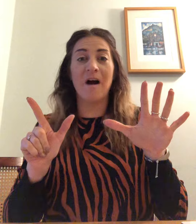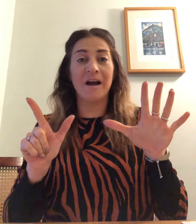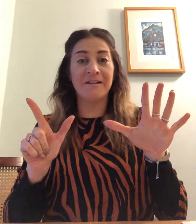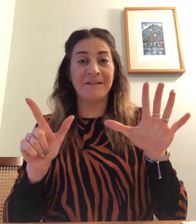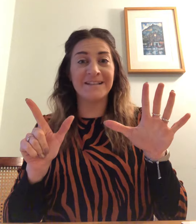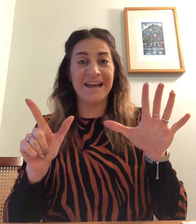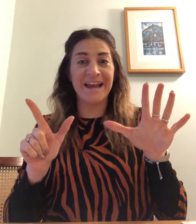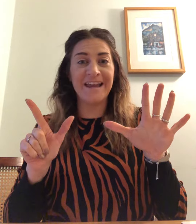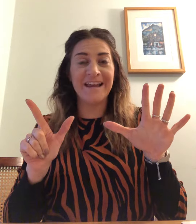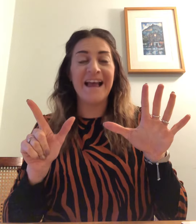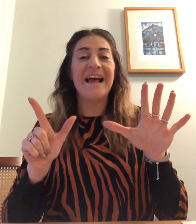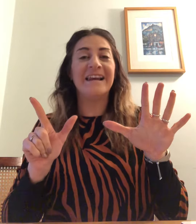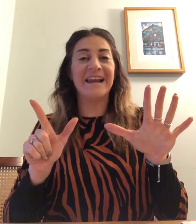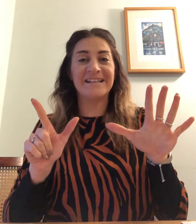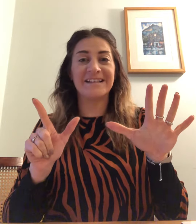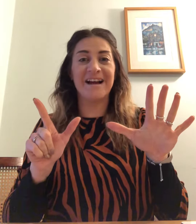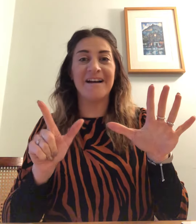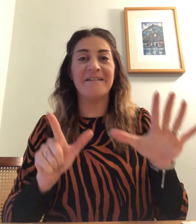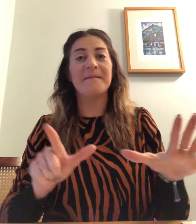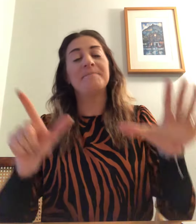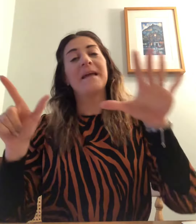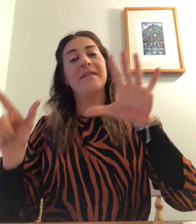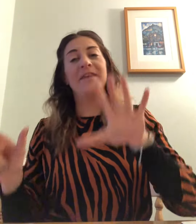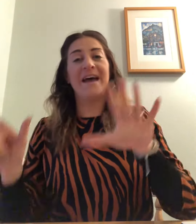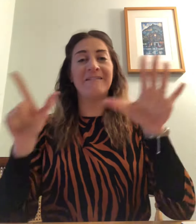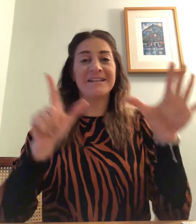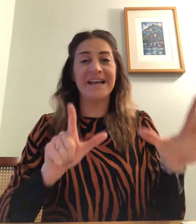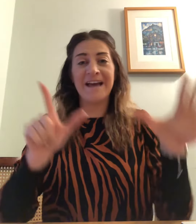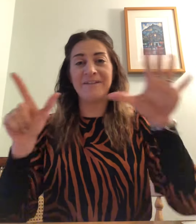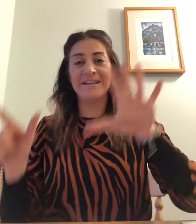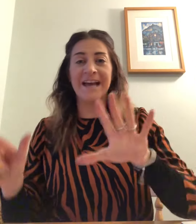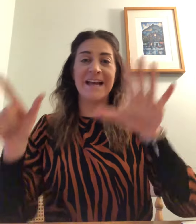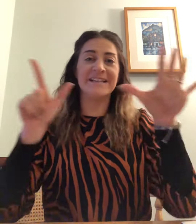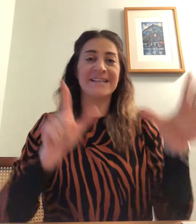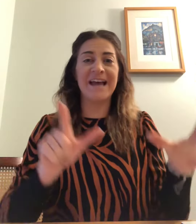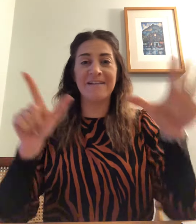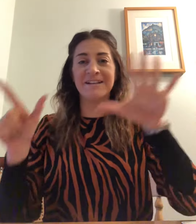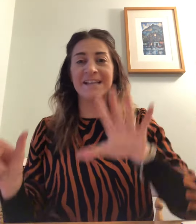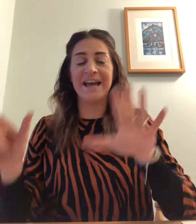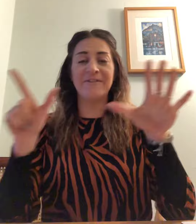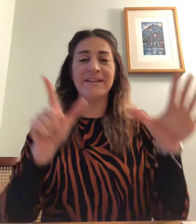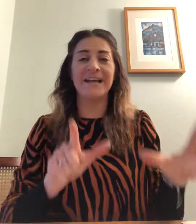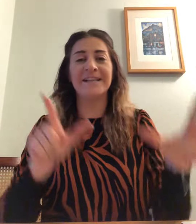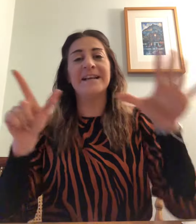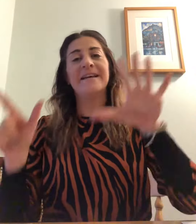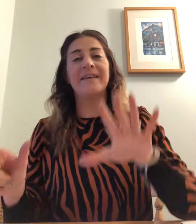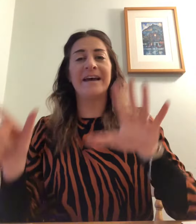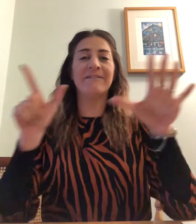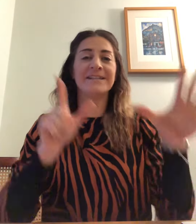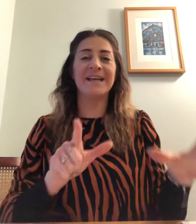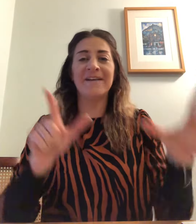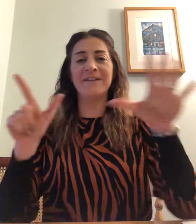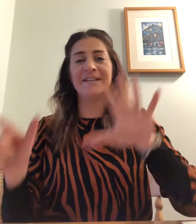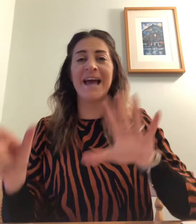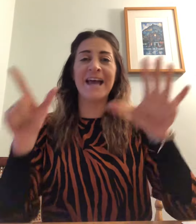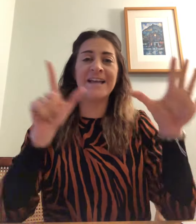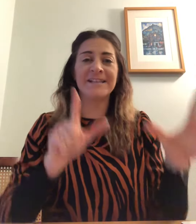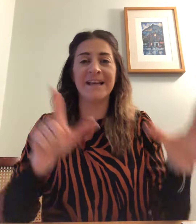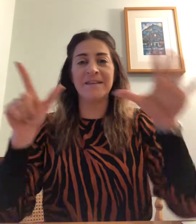Are you ready? Let's go. There are seven days. There are seven days. There are seven days in the